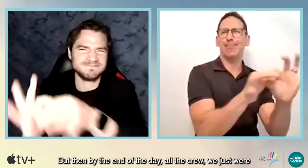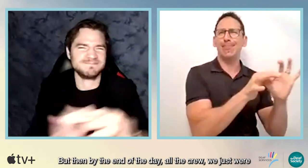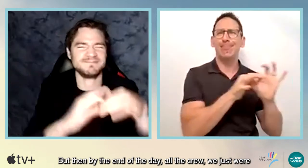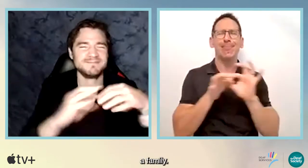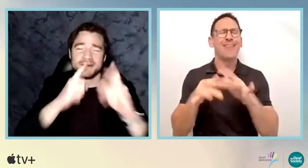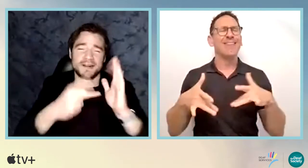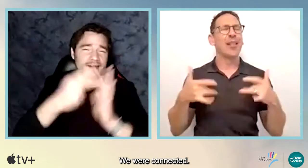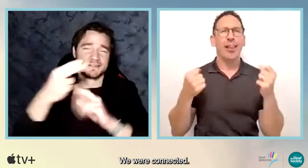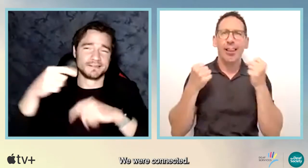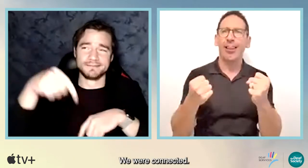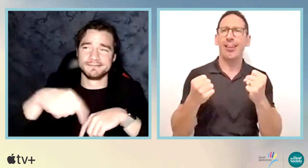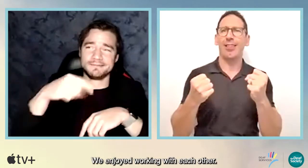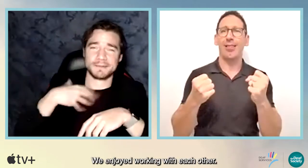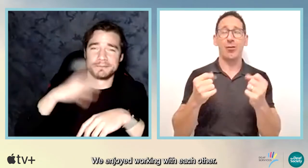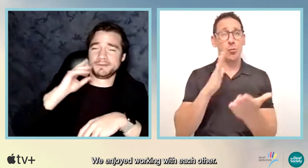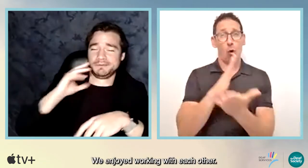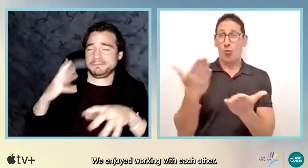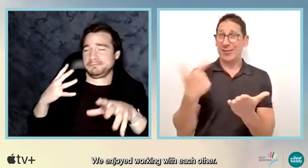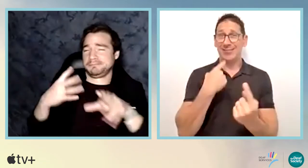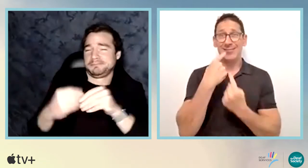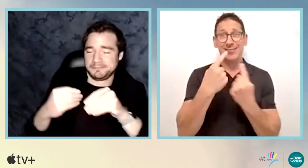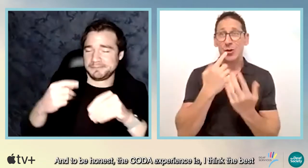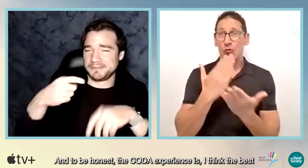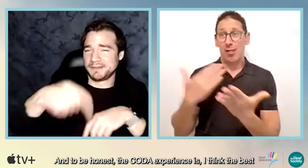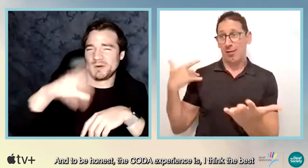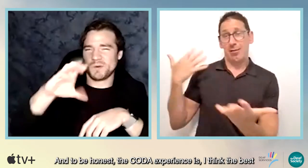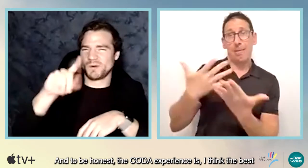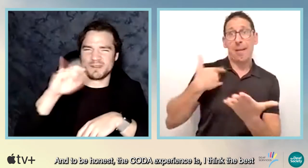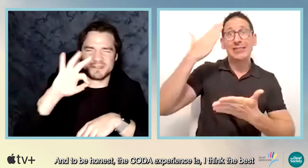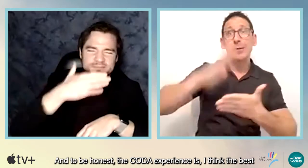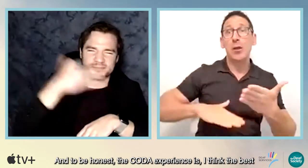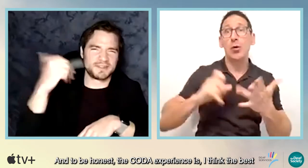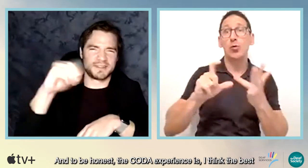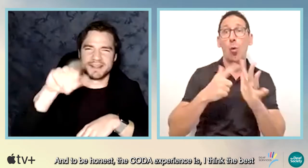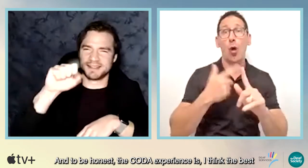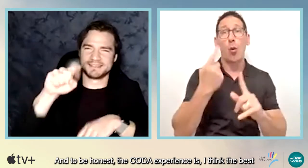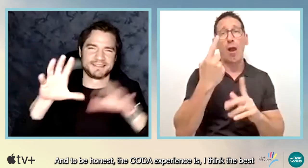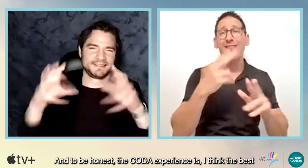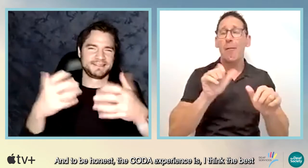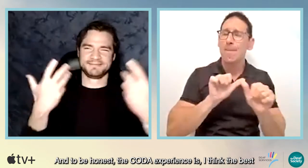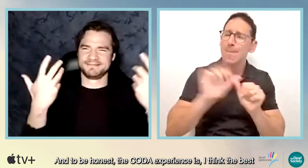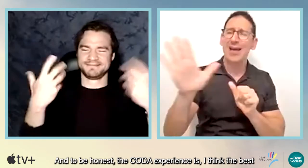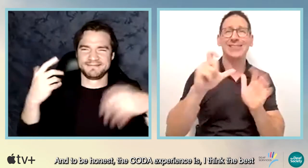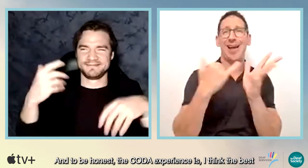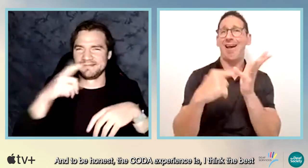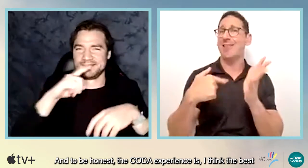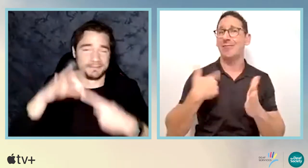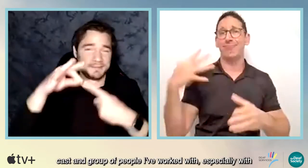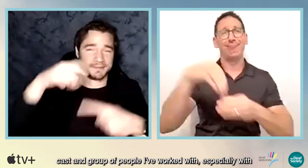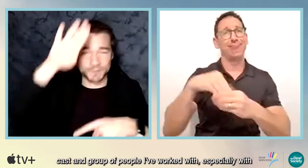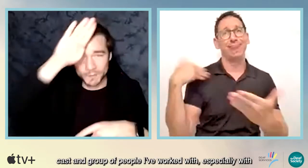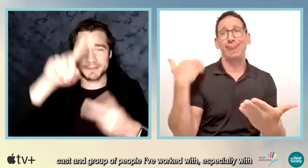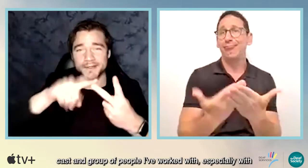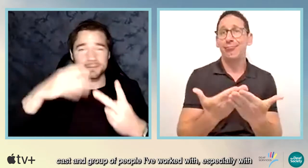I mean, we just were a family. We were connected. enjoyed working with each other. And to be honest, mean, the Coda experience is like, I think the best